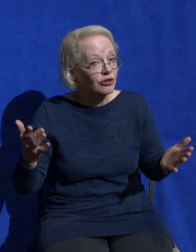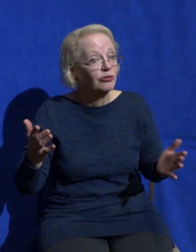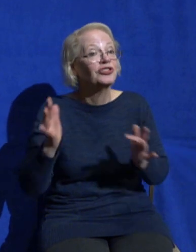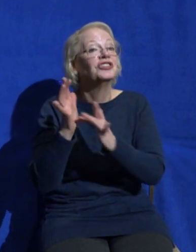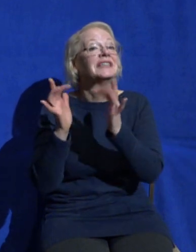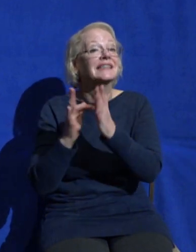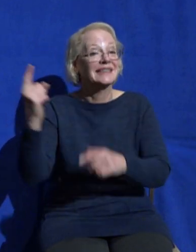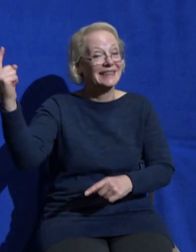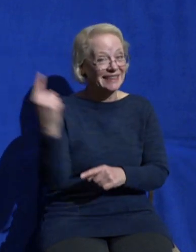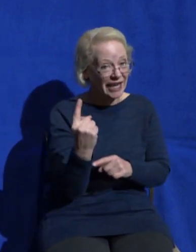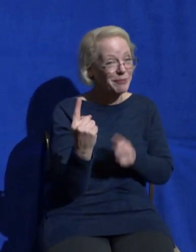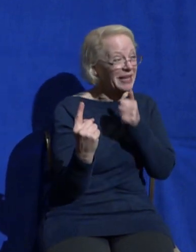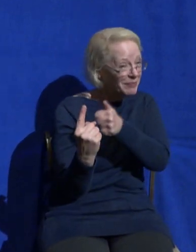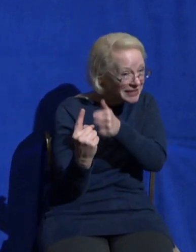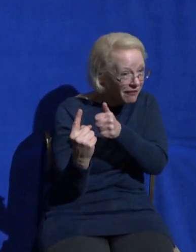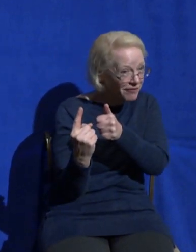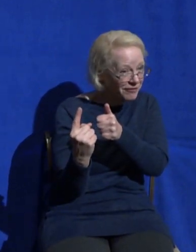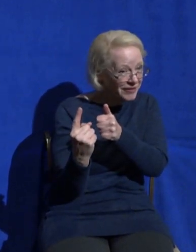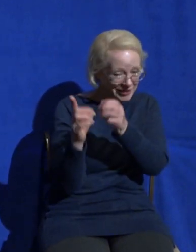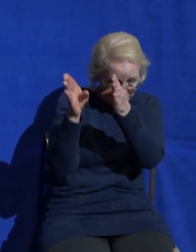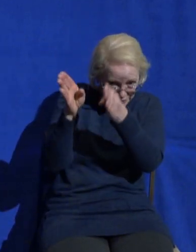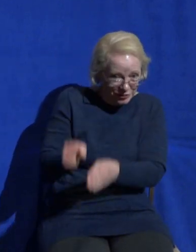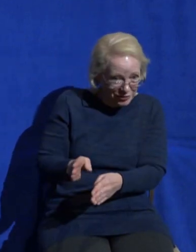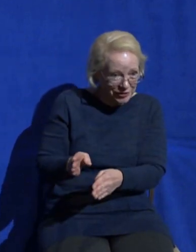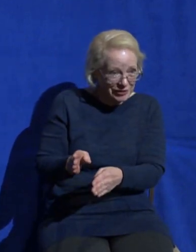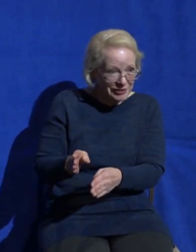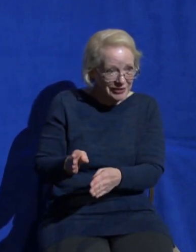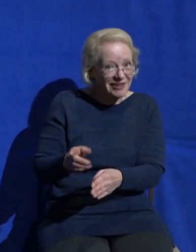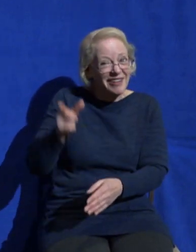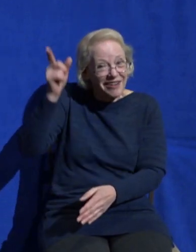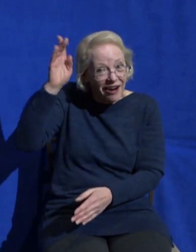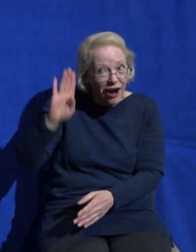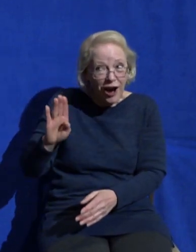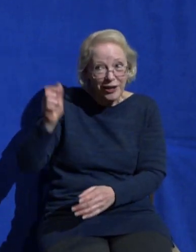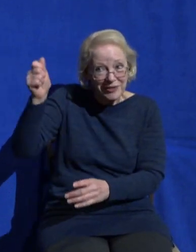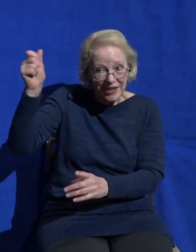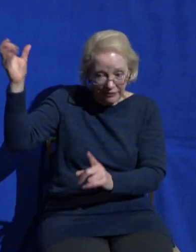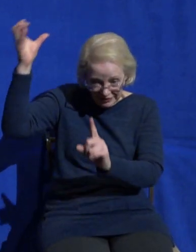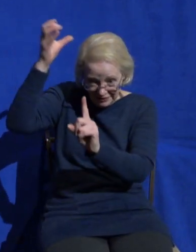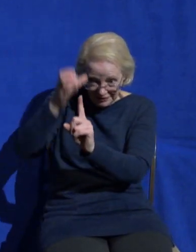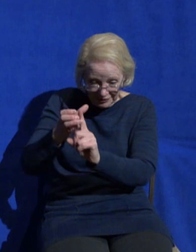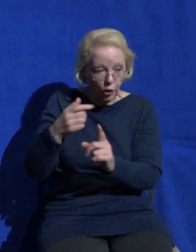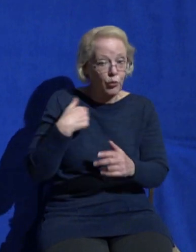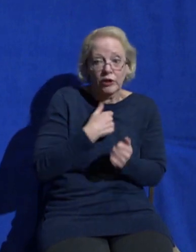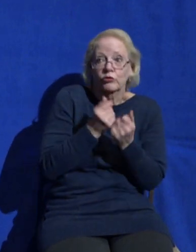the presence of God made visible and accessible not in a place but in a person